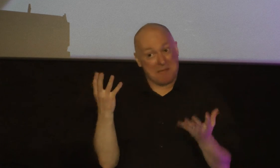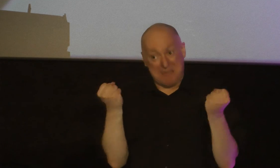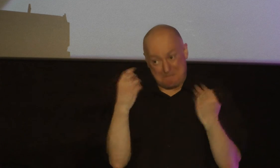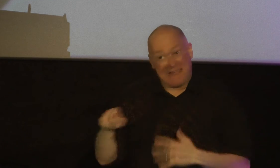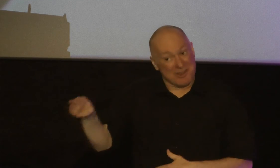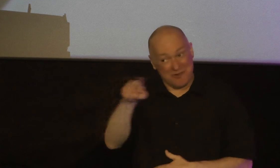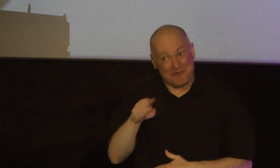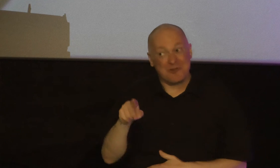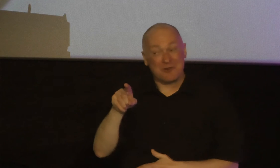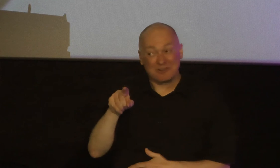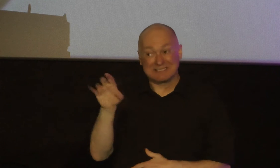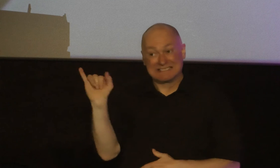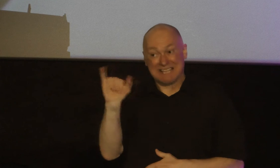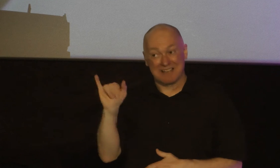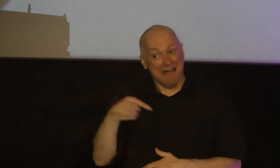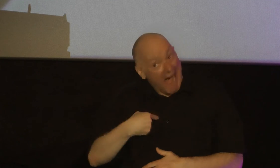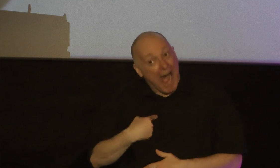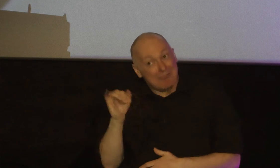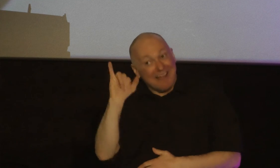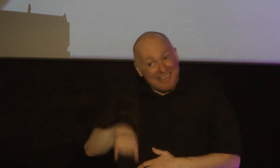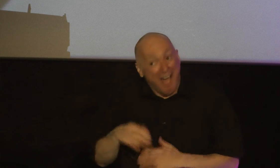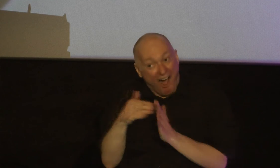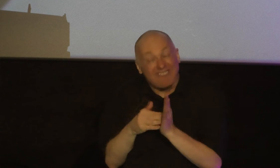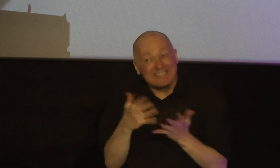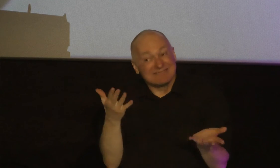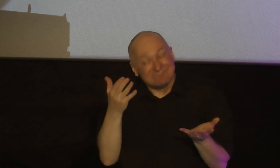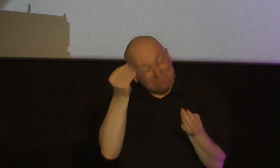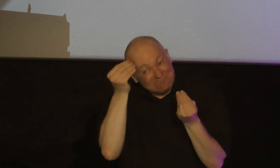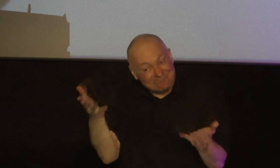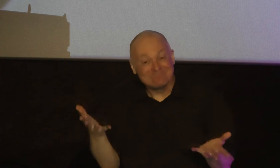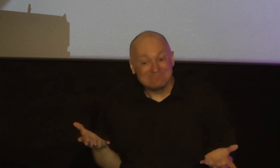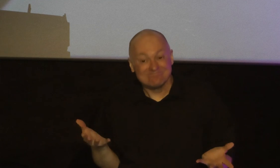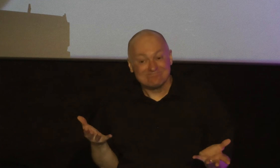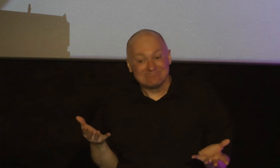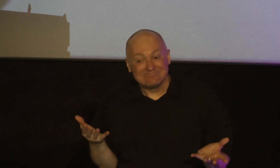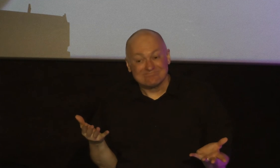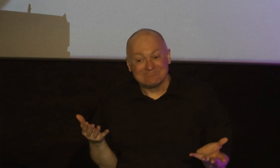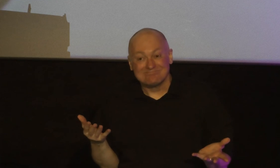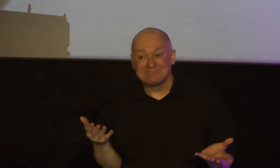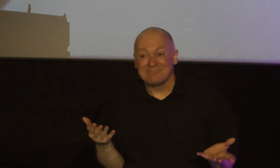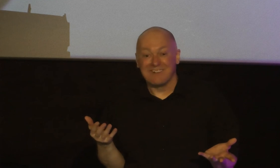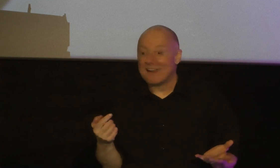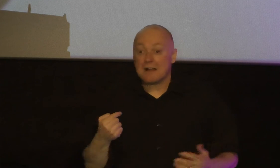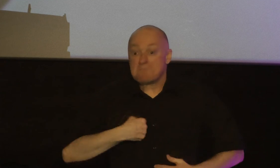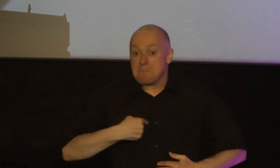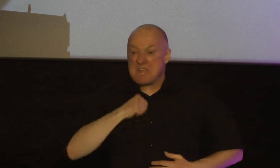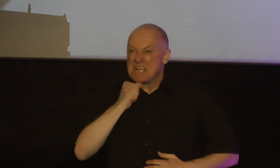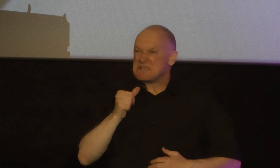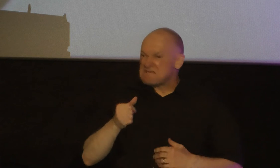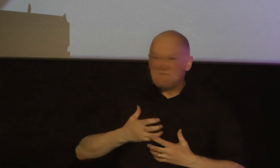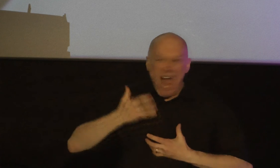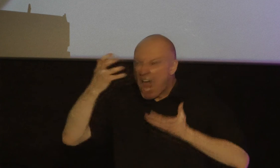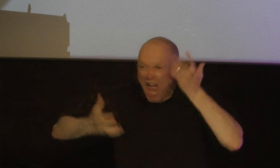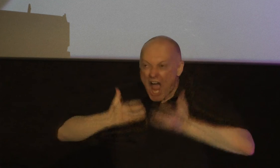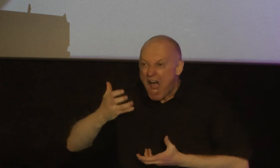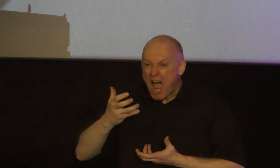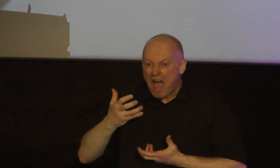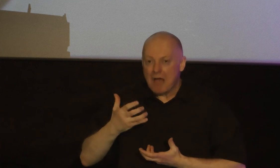this I'm like this often we may not be screaming our heads off but in our hearts